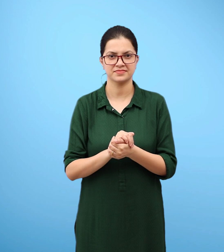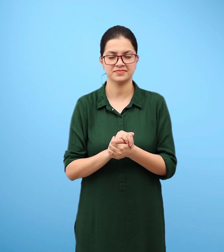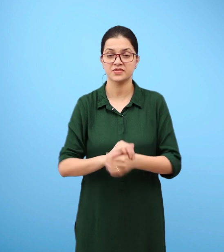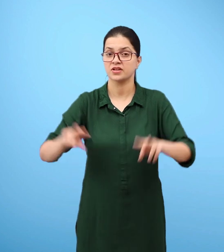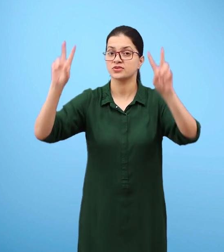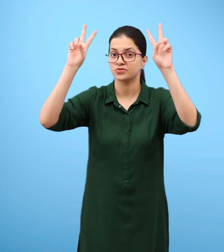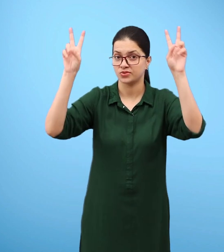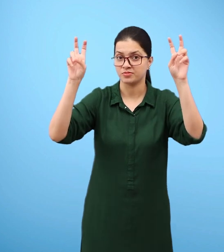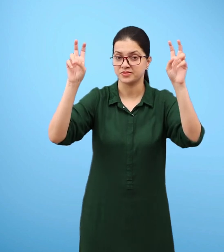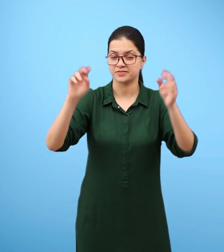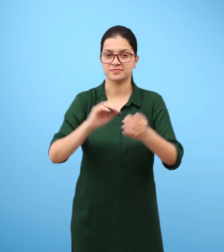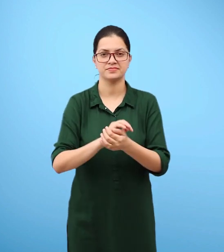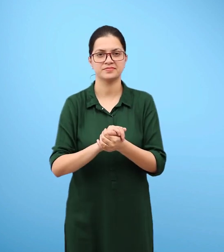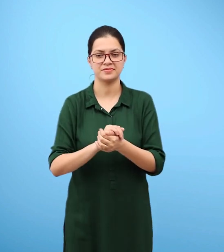Dust and smoke.